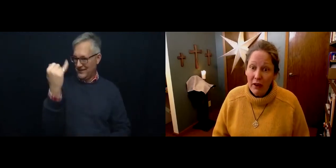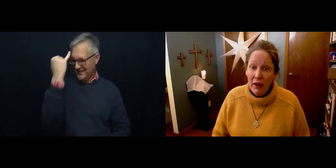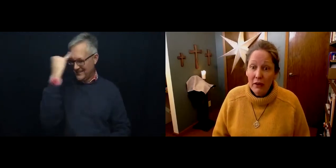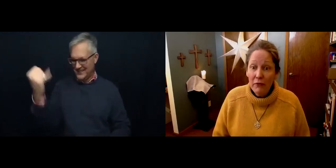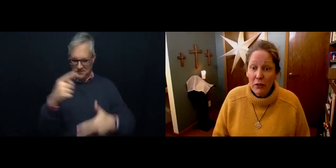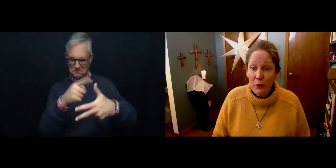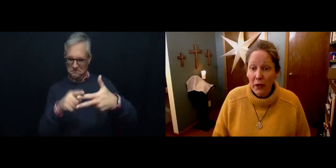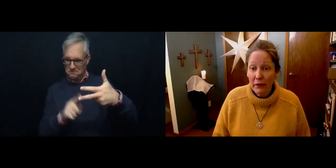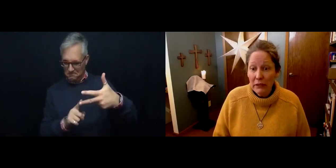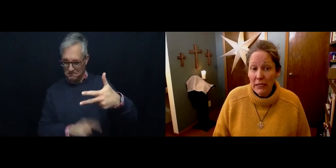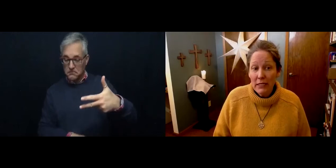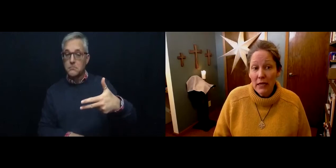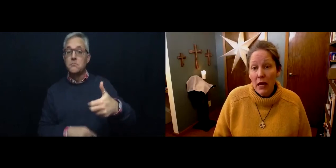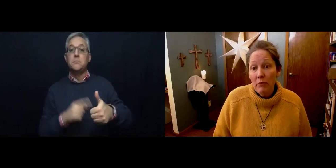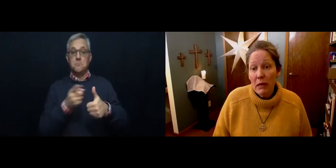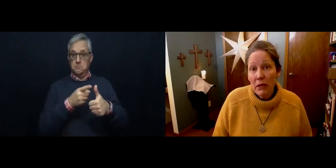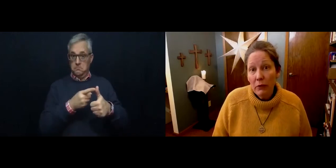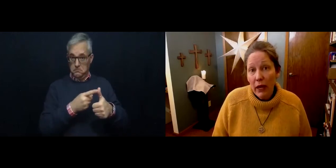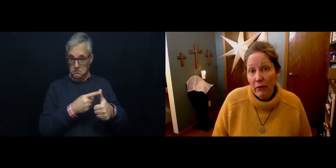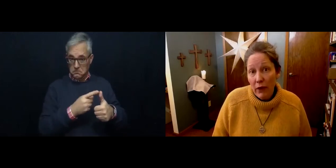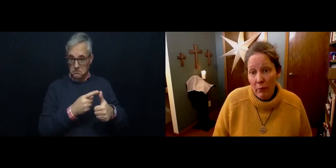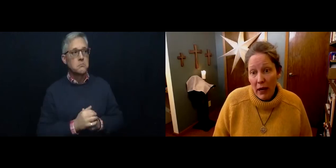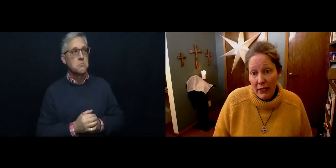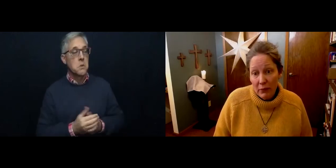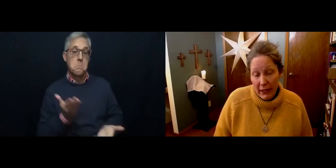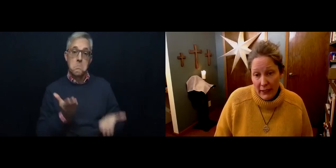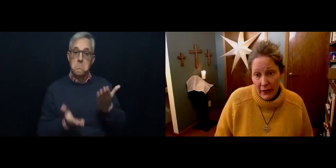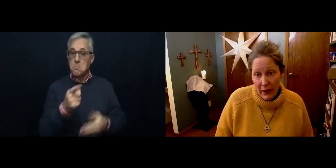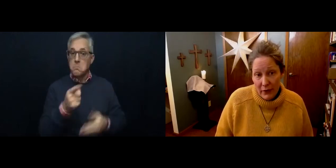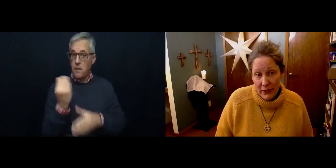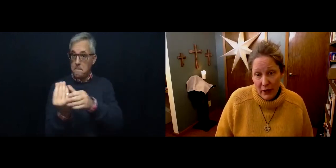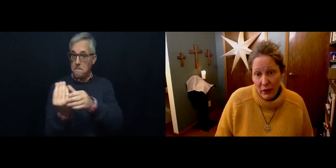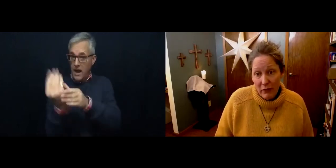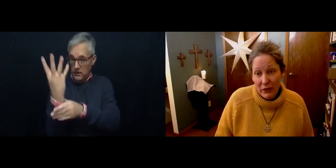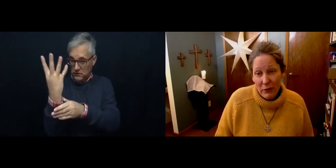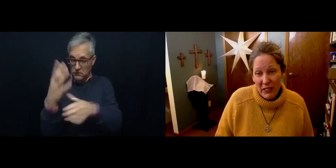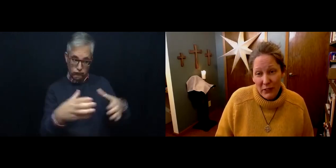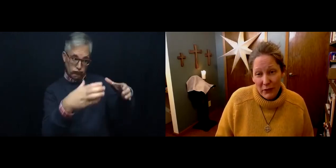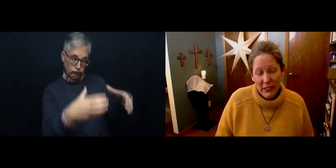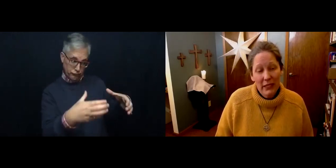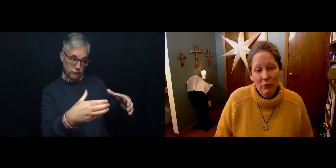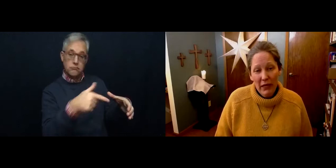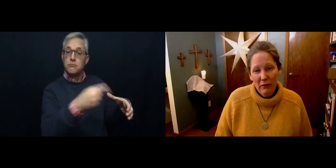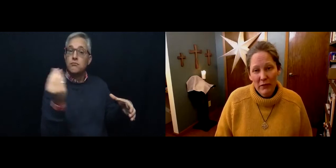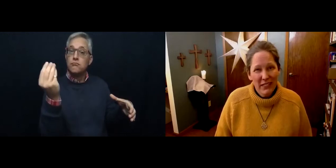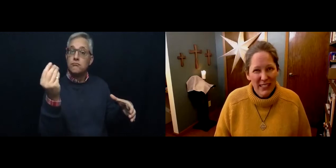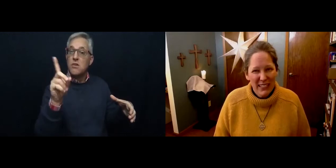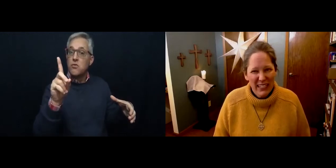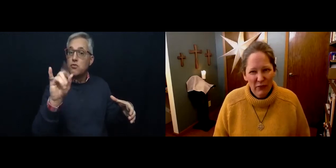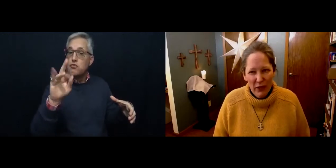The first one is maybe you have a potted plant at your house and you have a little bit of dirt in that plant. It doesn't take very